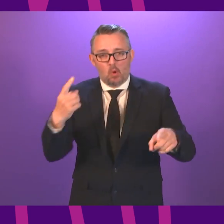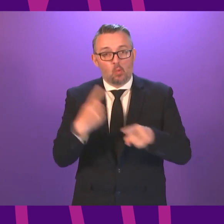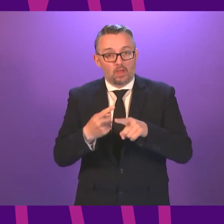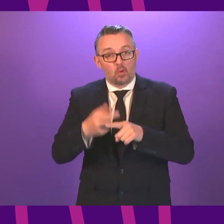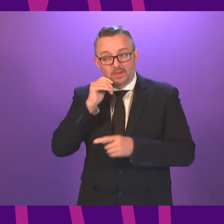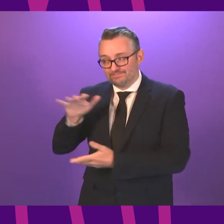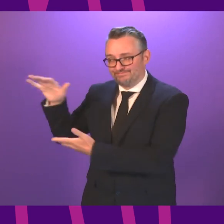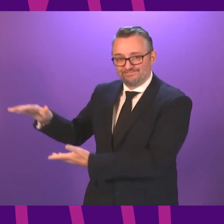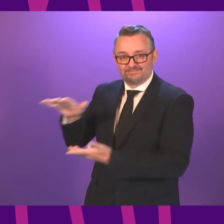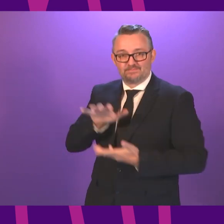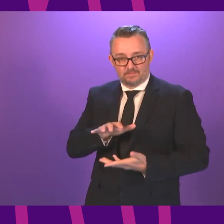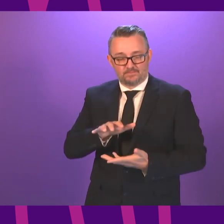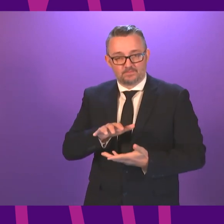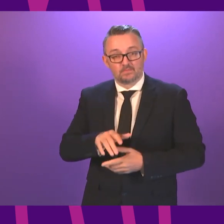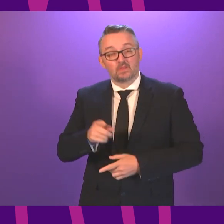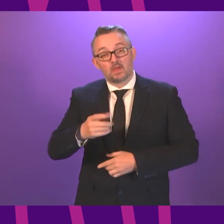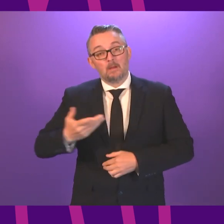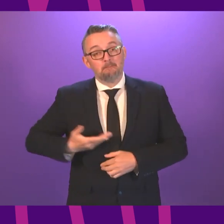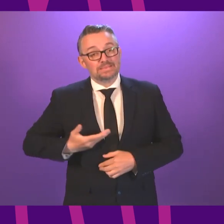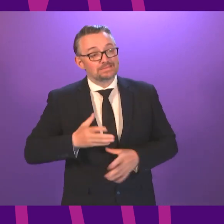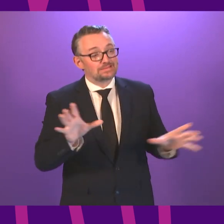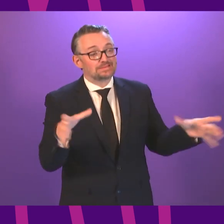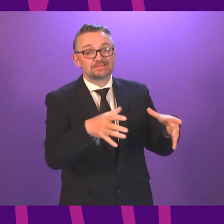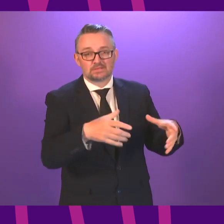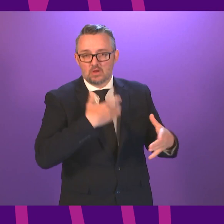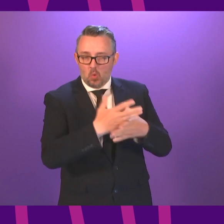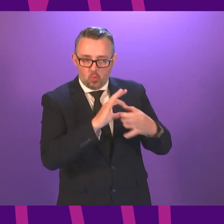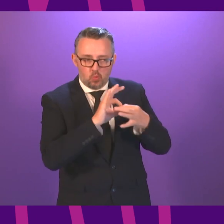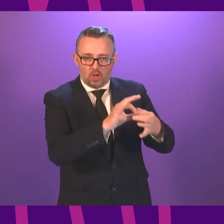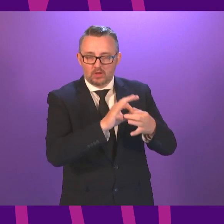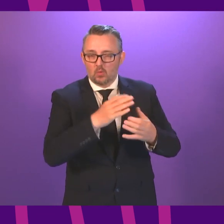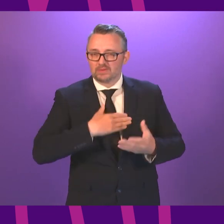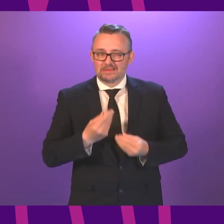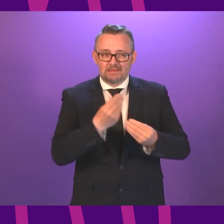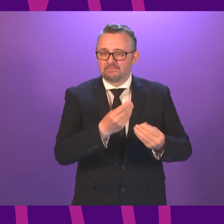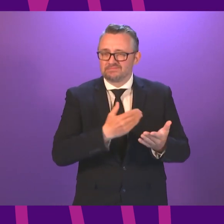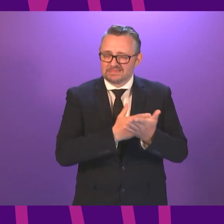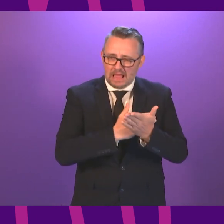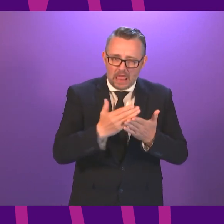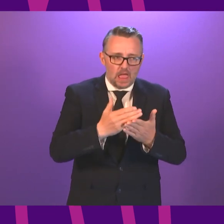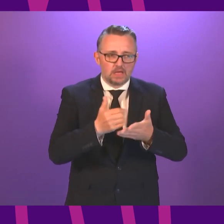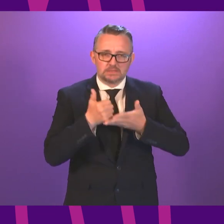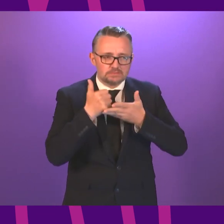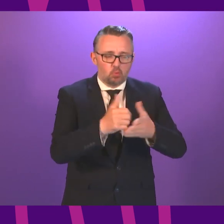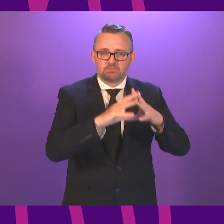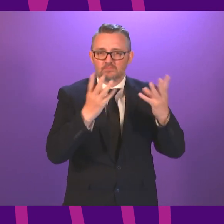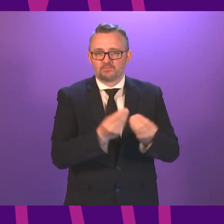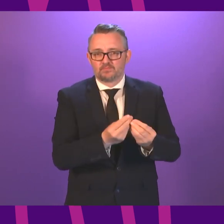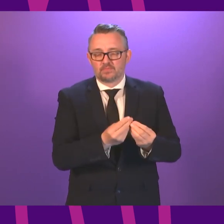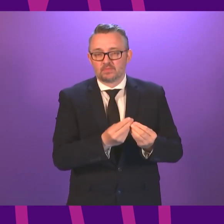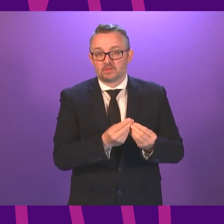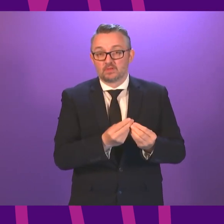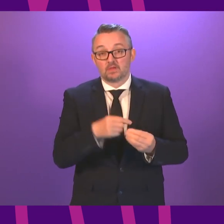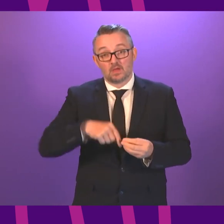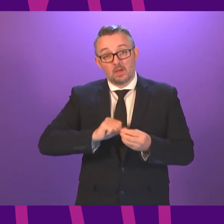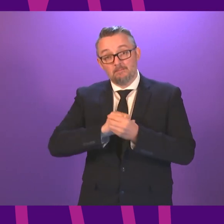allow. We will also work with the business sector to provide as much clarity and support as possible. And as we come out